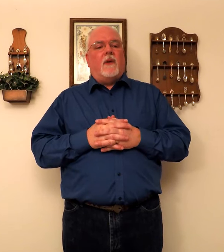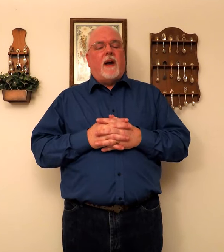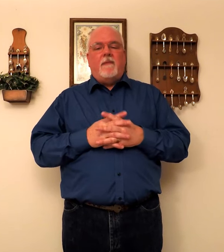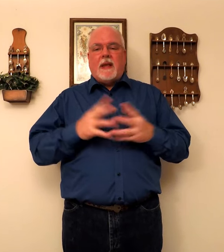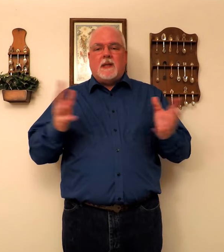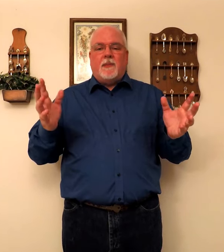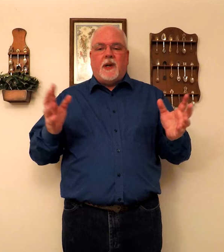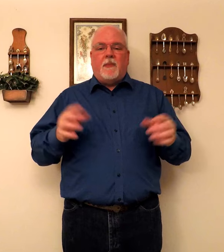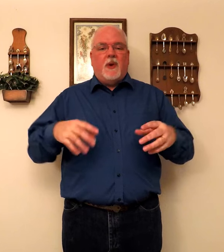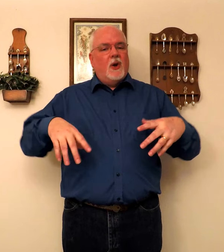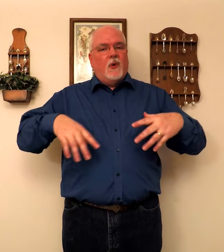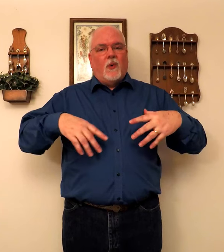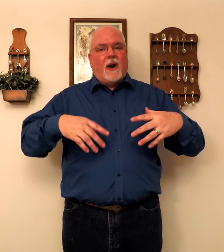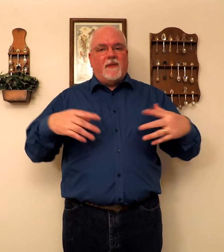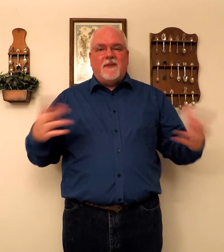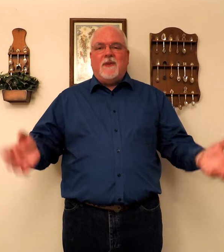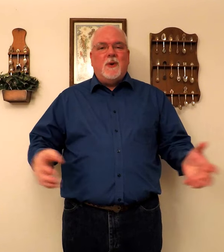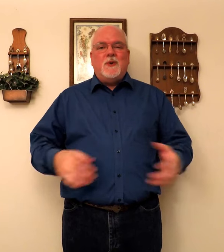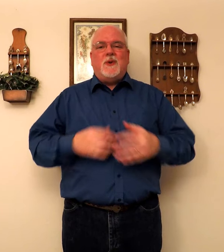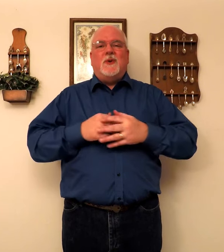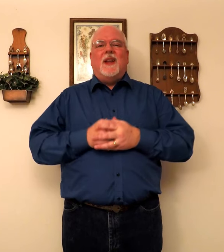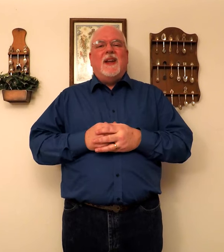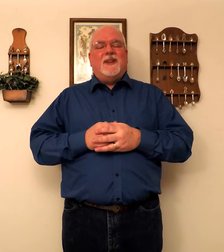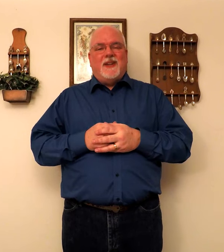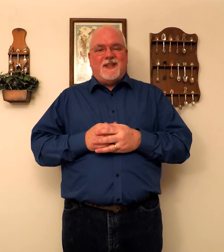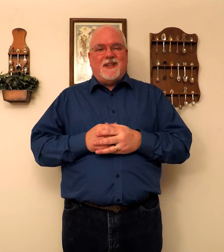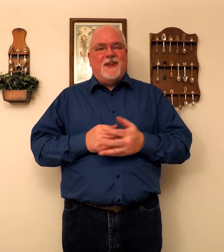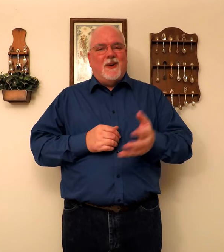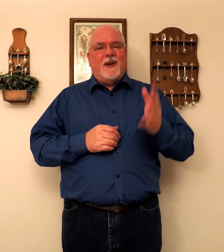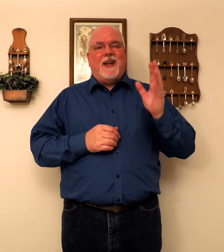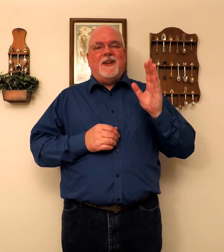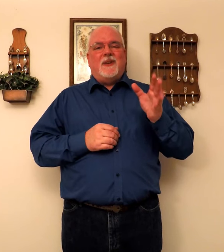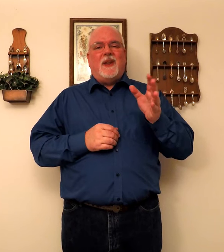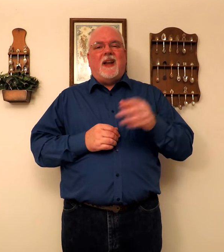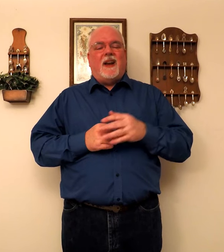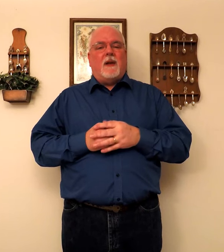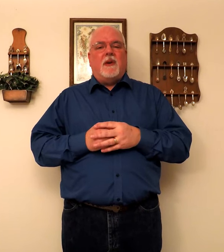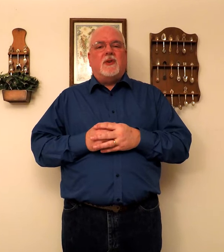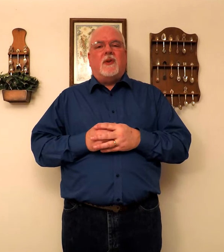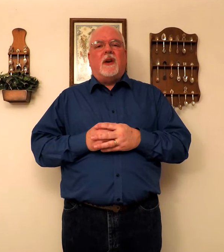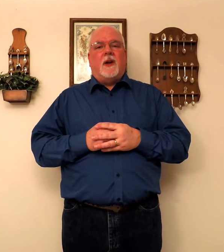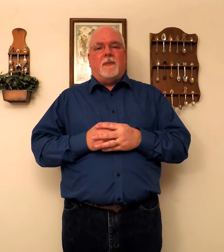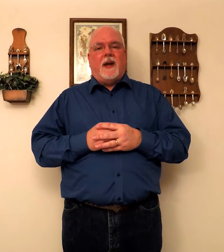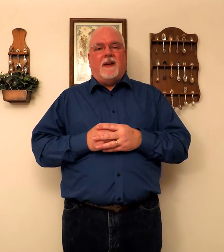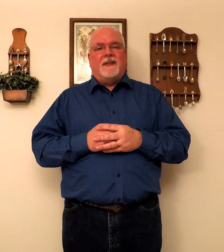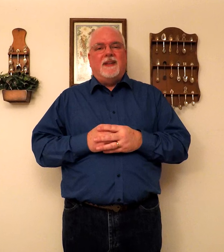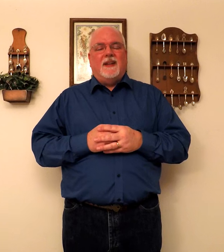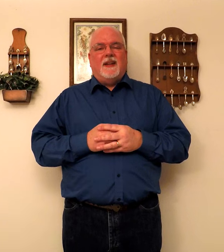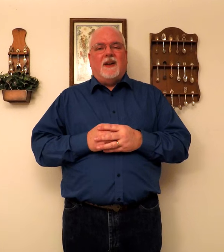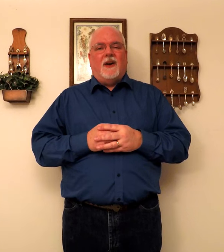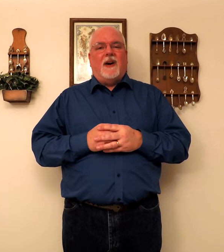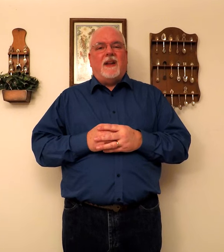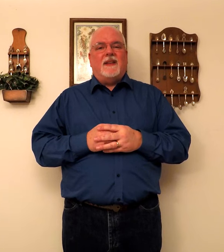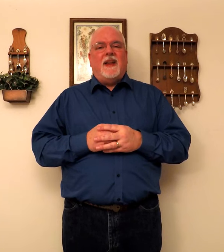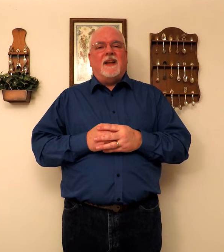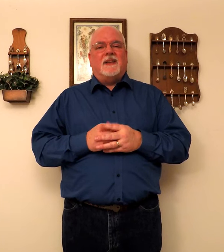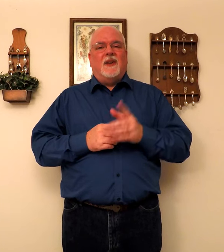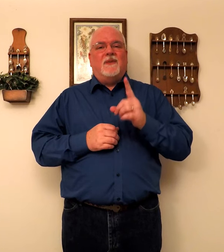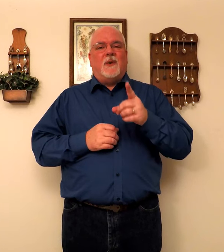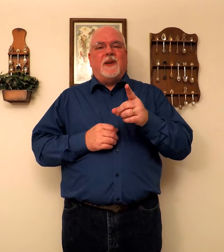Or if I've messed something up. Or I've confused you. Just go ahead and do that. And I'll be sure to help you out. All right. Thanks. Looking forward